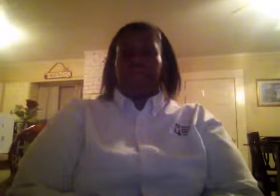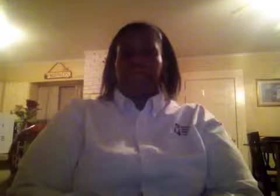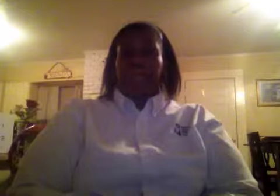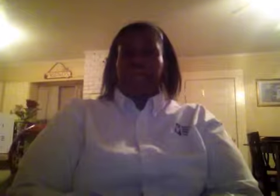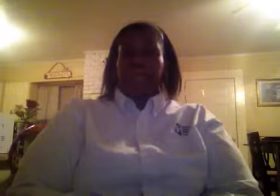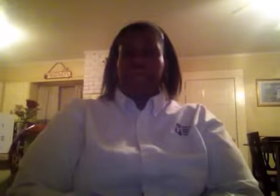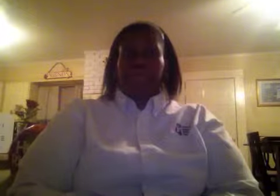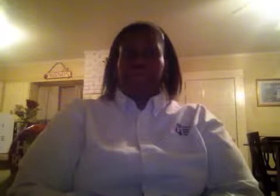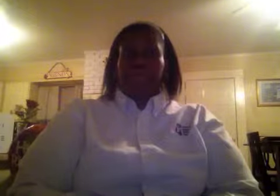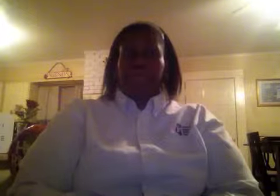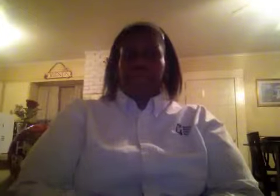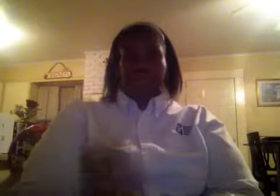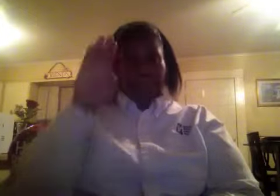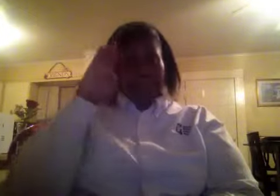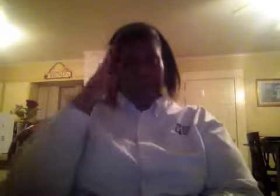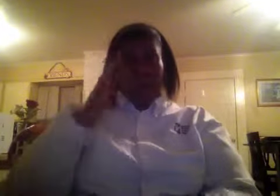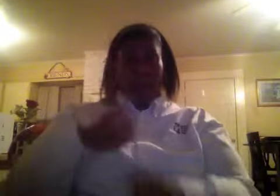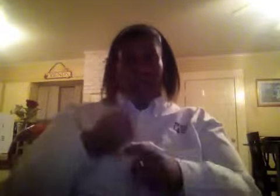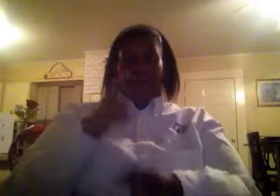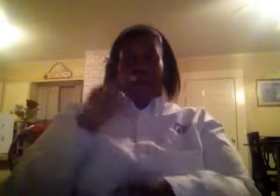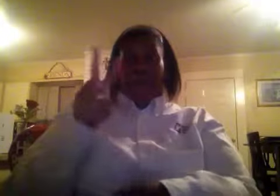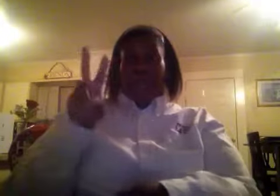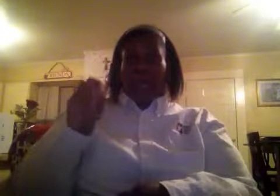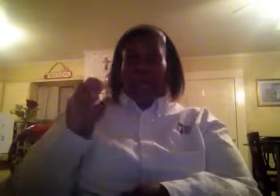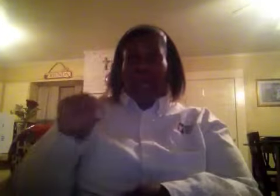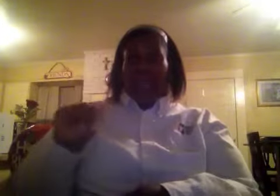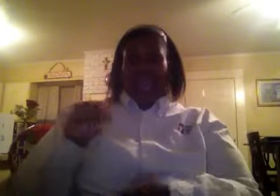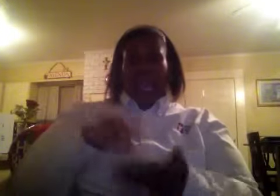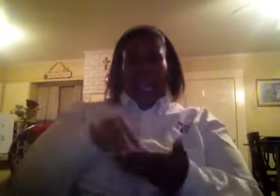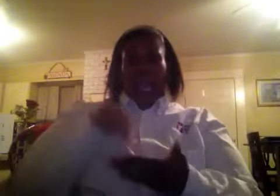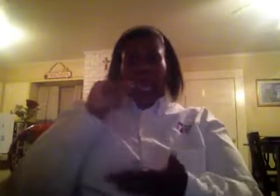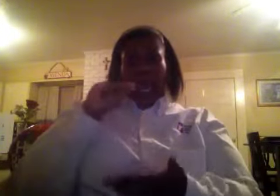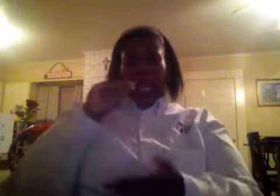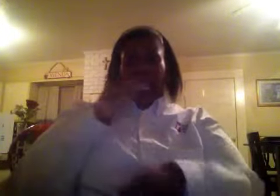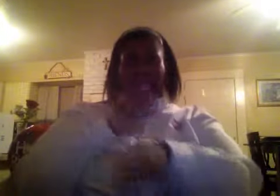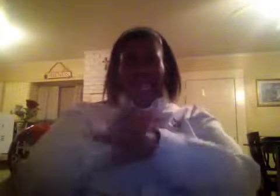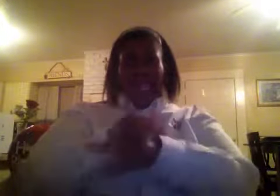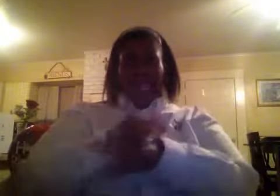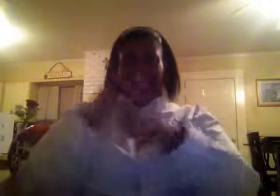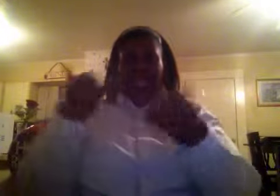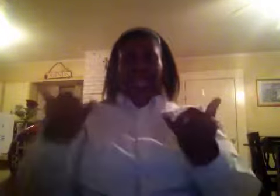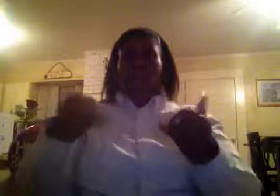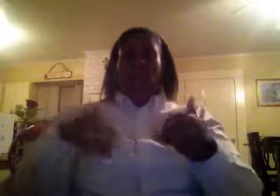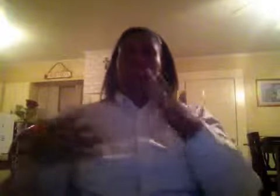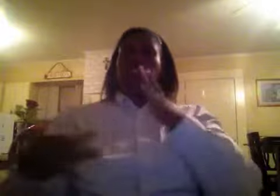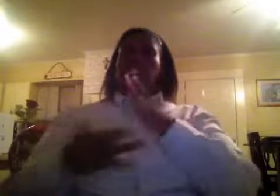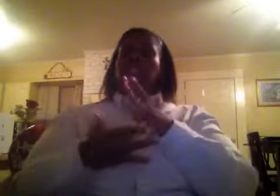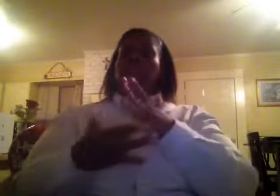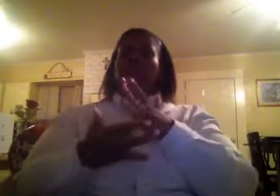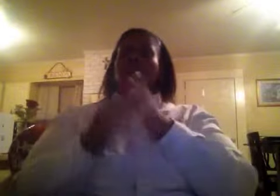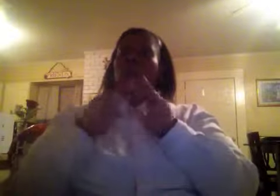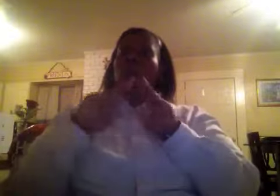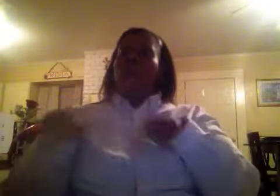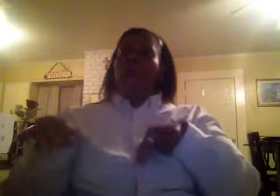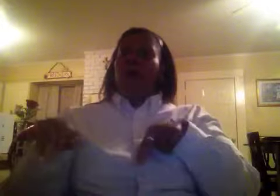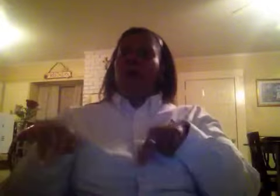From VOA Learning English, this is the Technology Report. High-tech companies